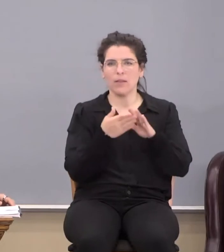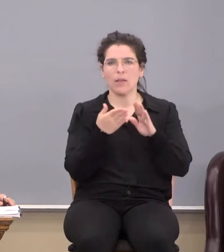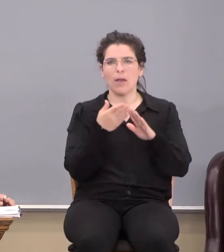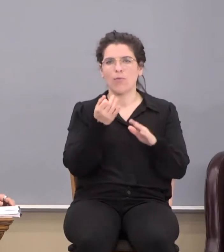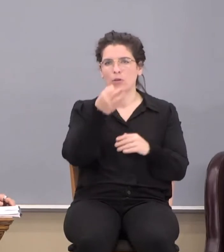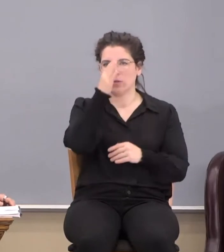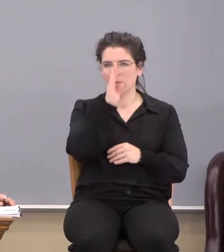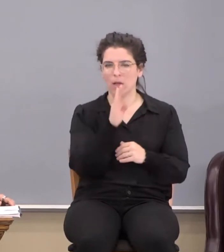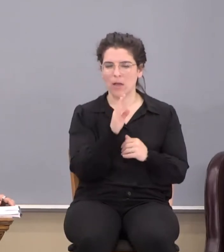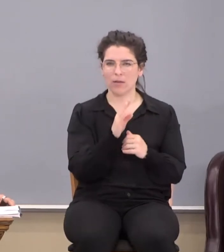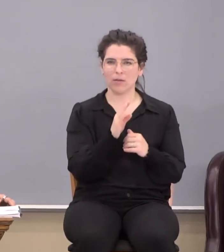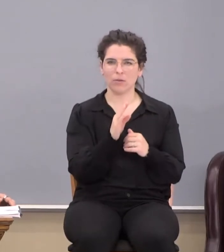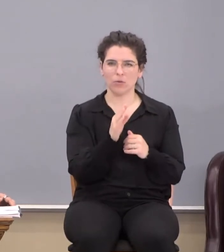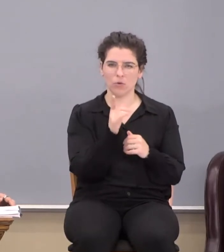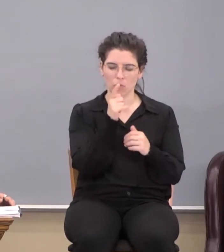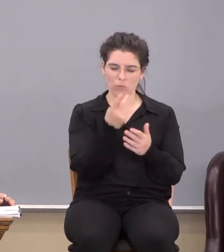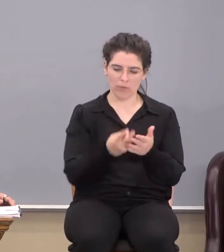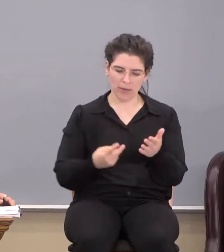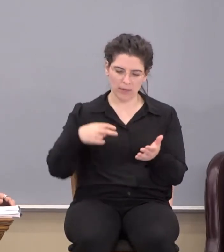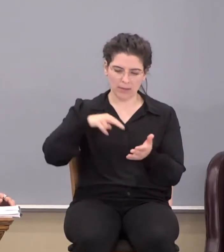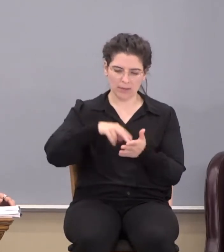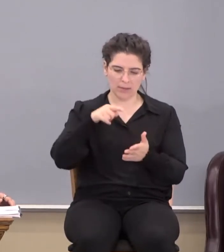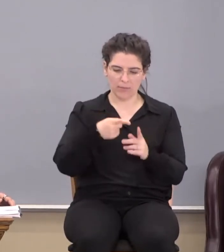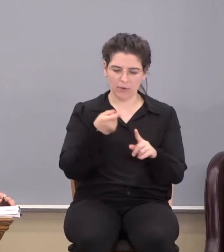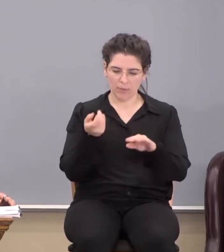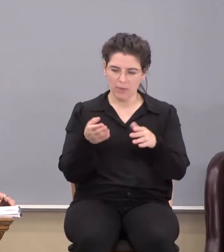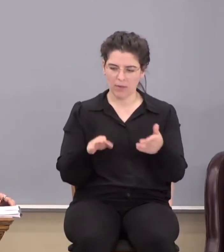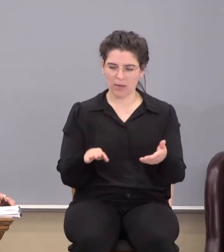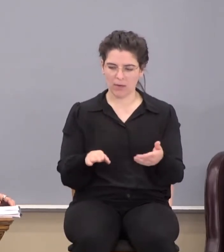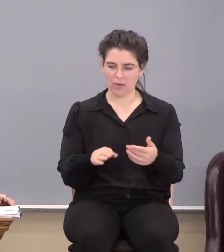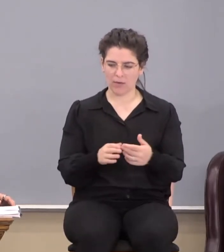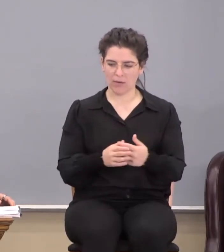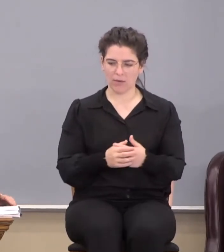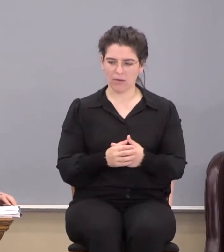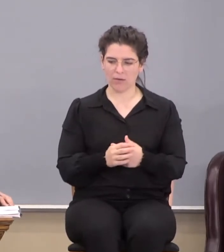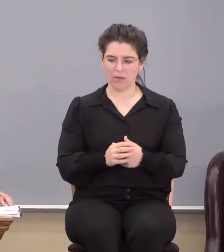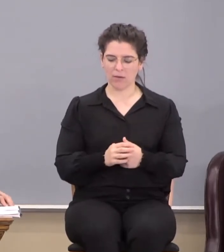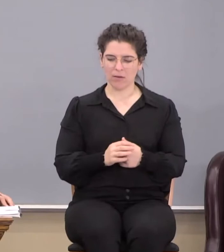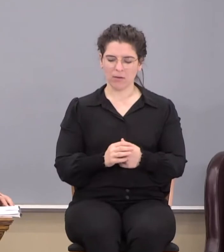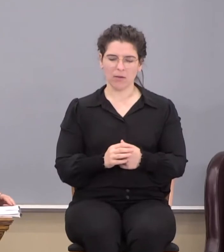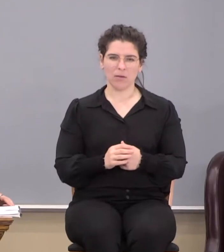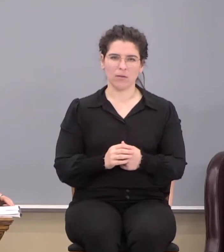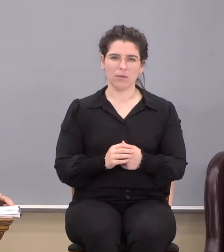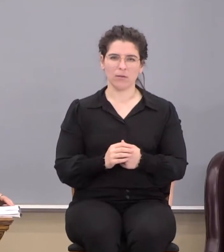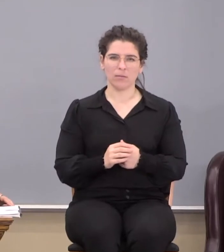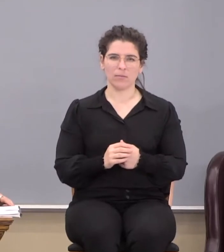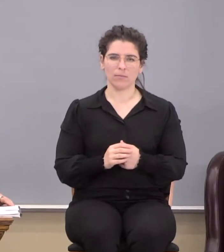God, who raised him from the dead. He goes on to say,